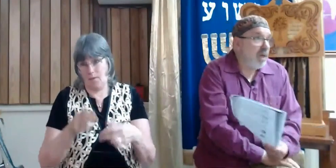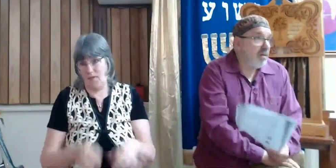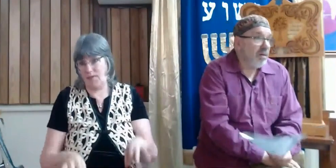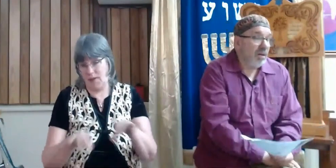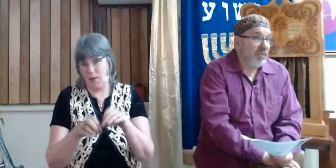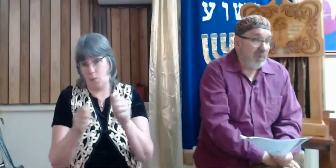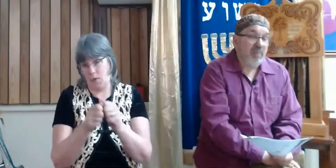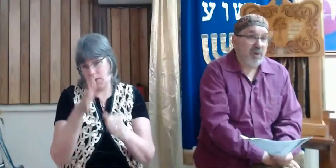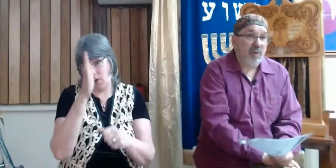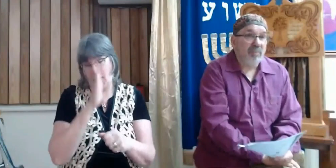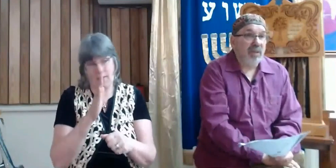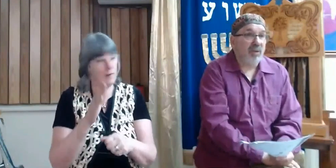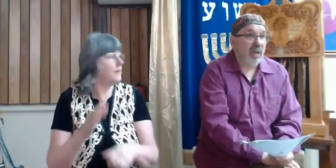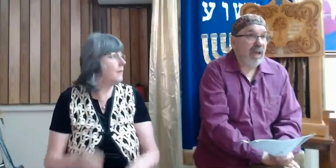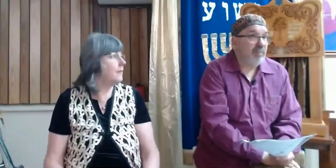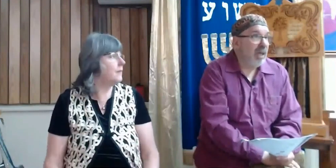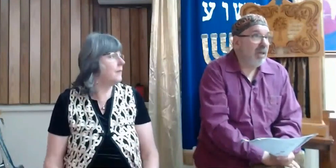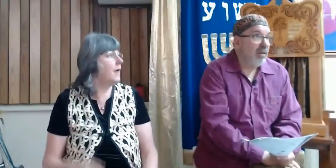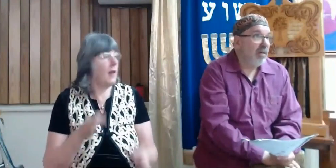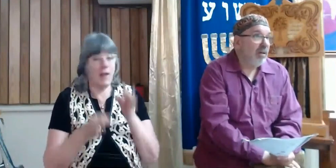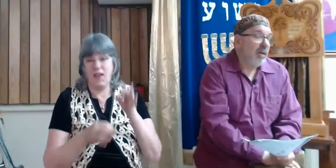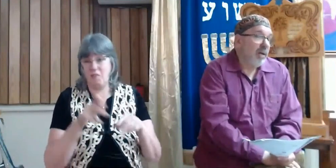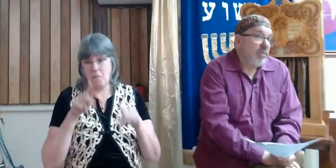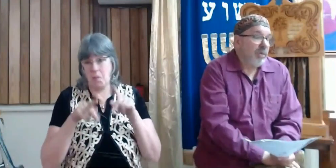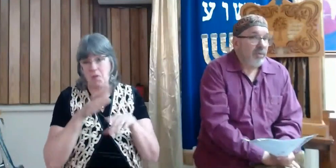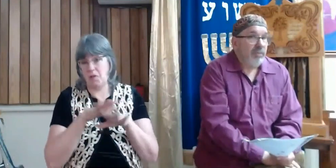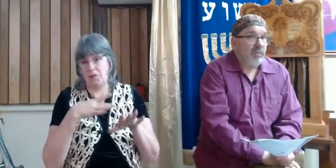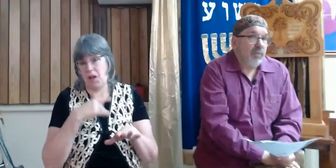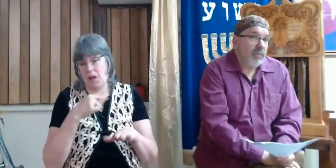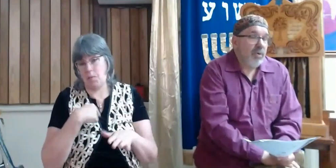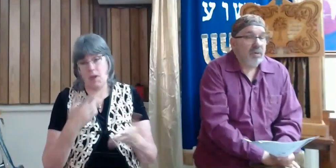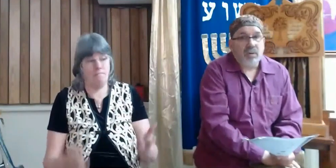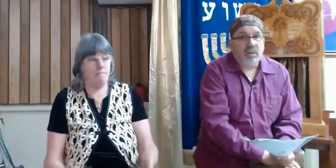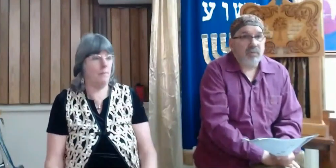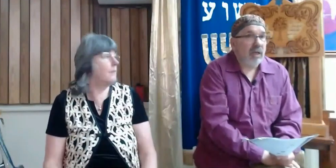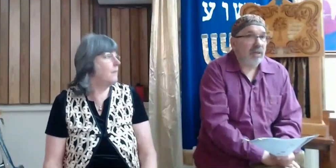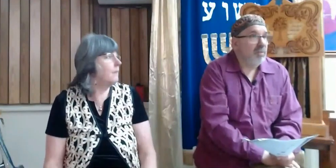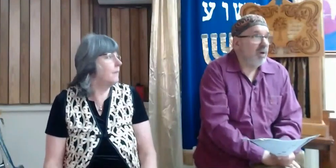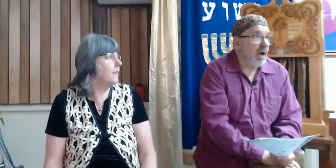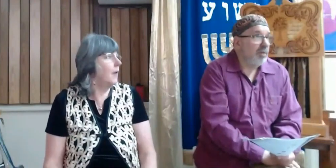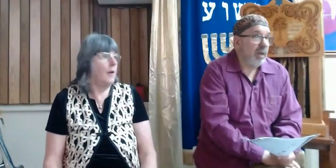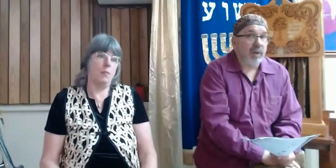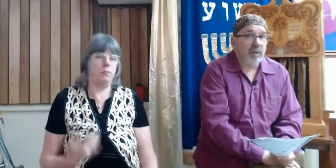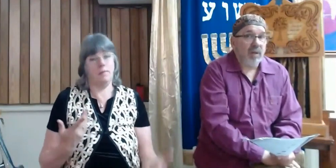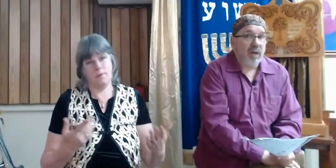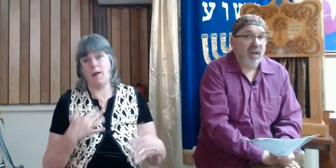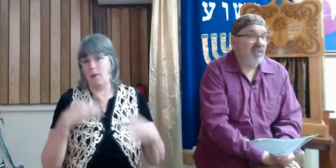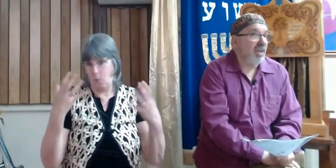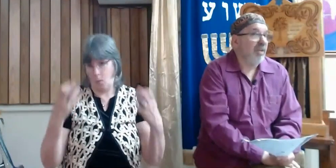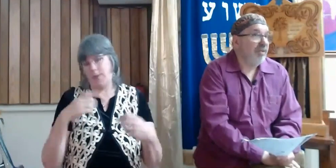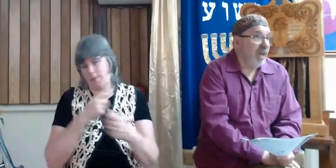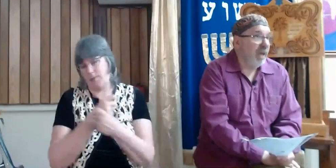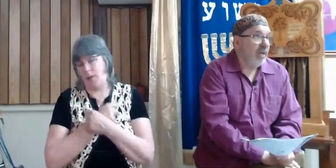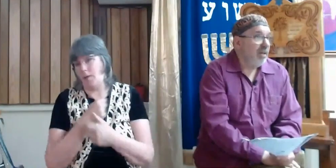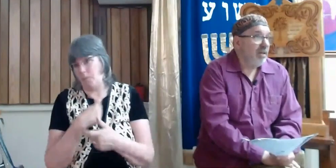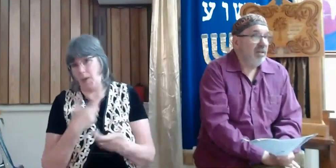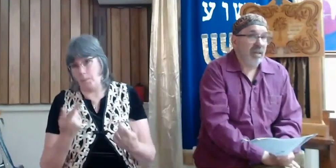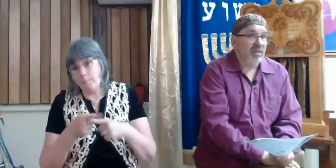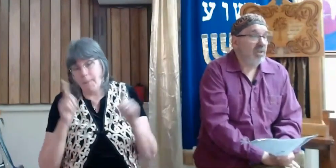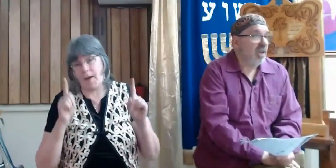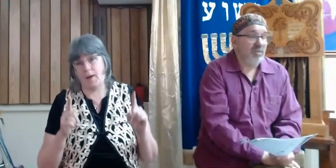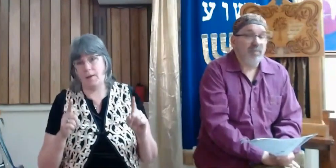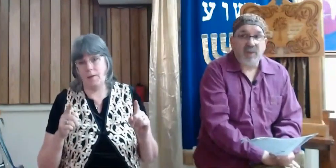If people are wrong, they don't like me, of course, we'd like them to hate me, but at the end of the day,